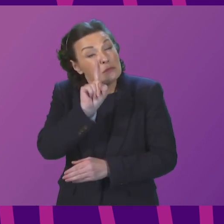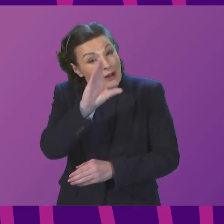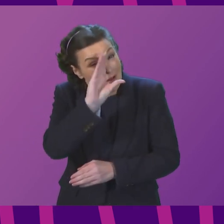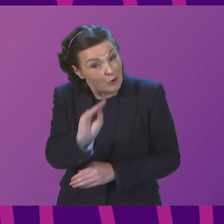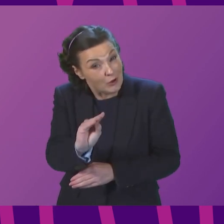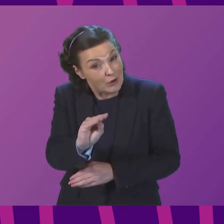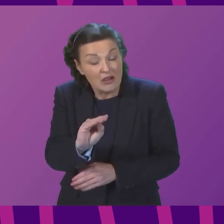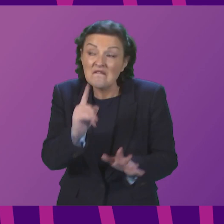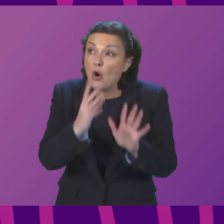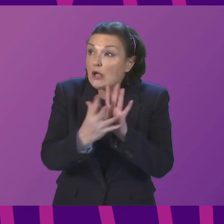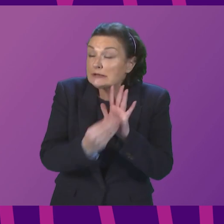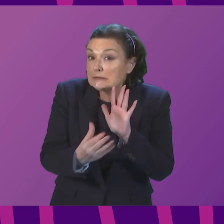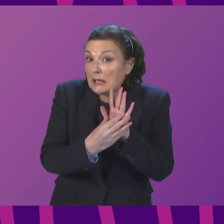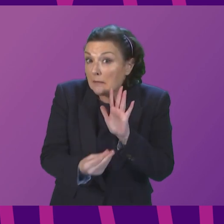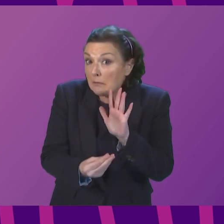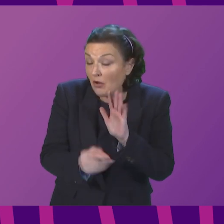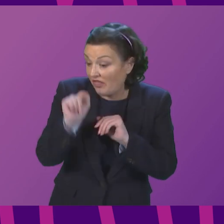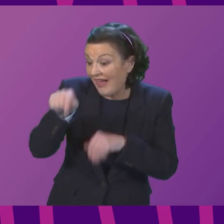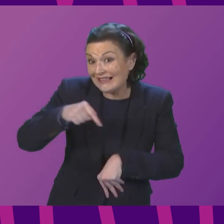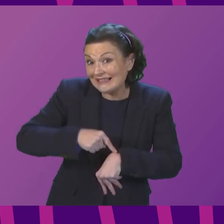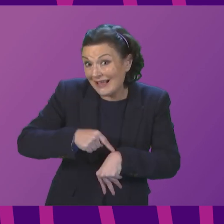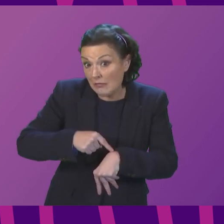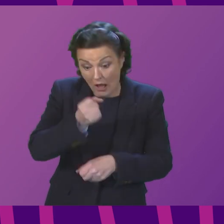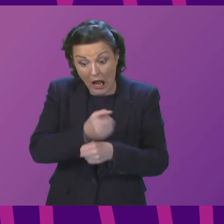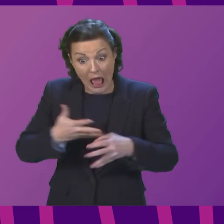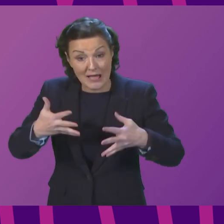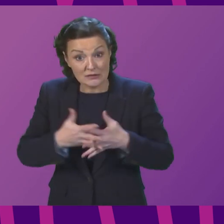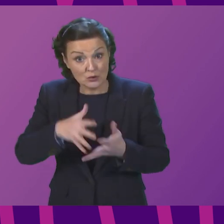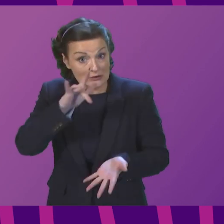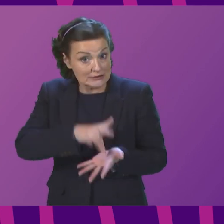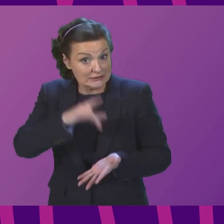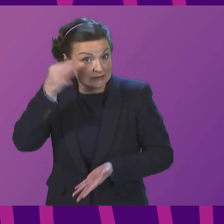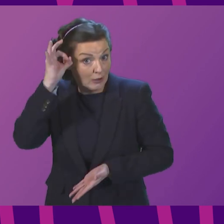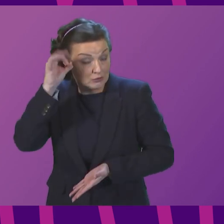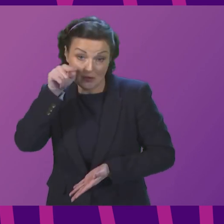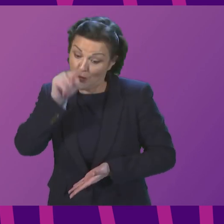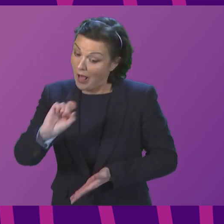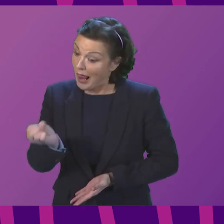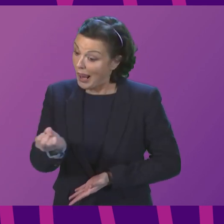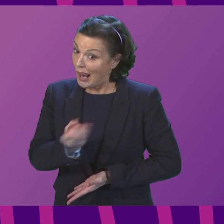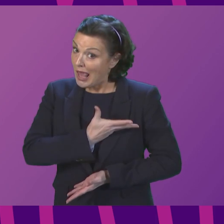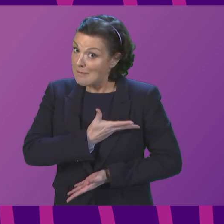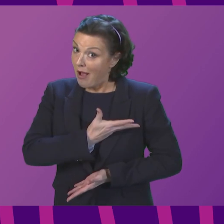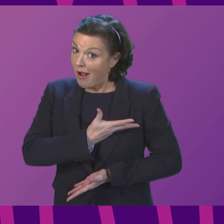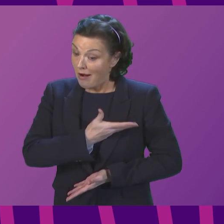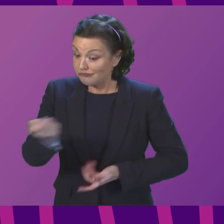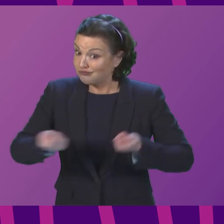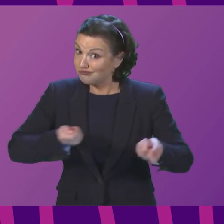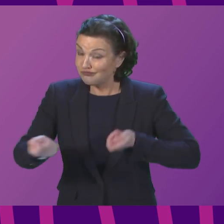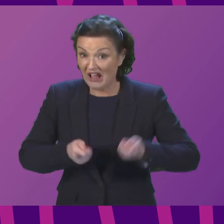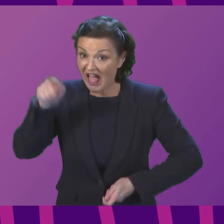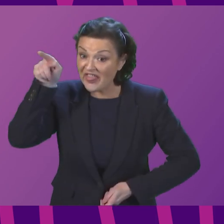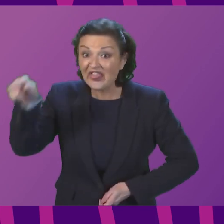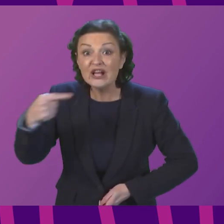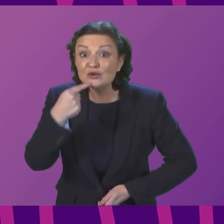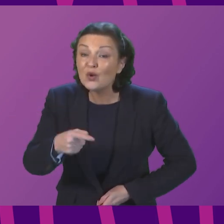in, for example, Glasgow City Council, Labour were in administration denying female workers the